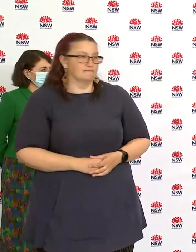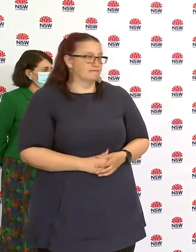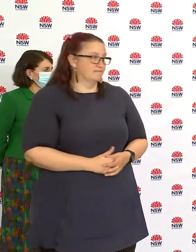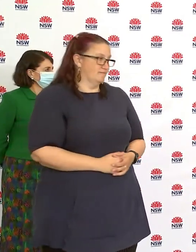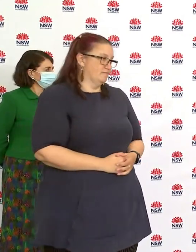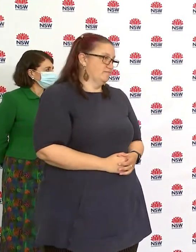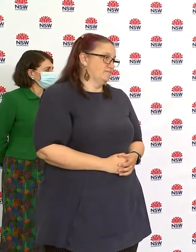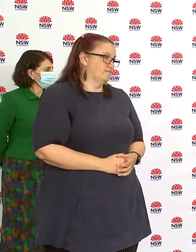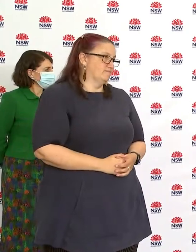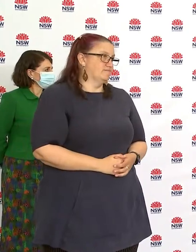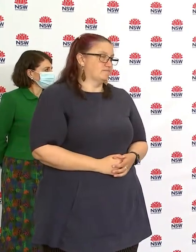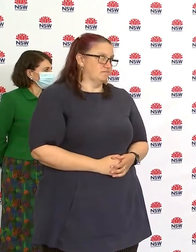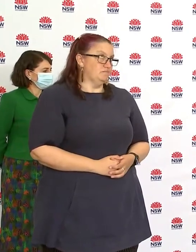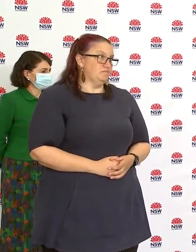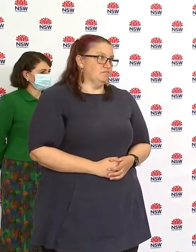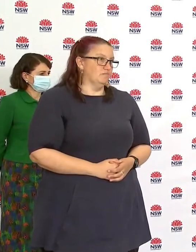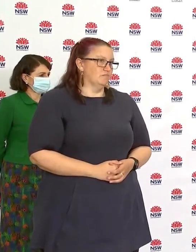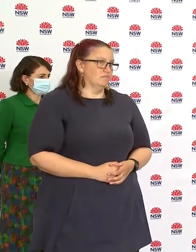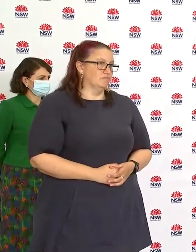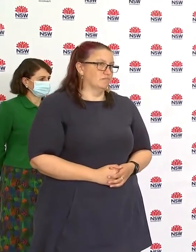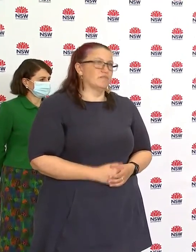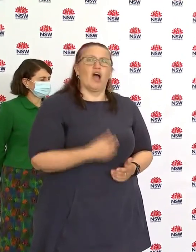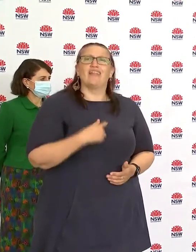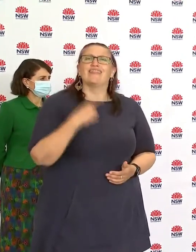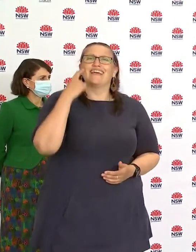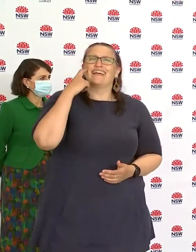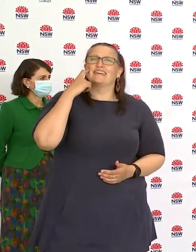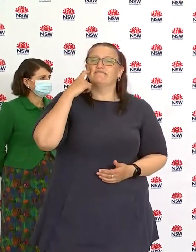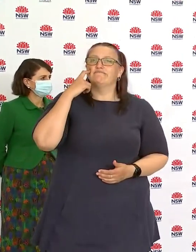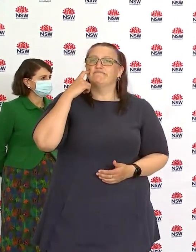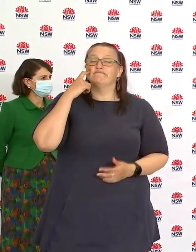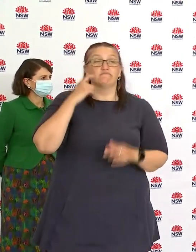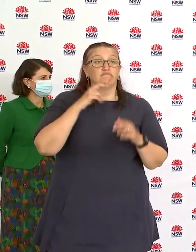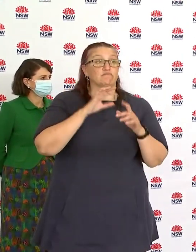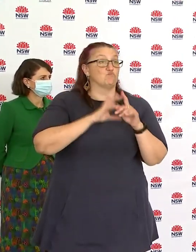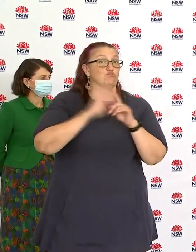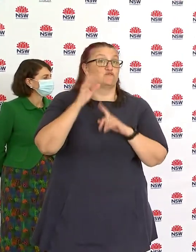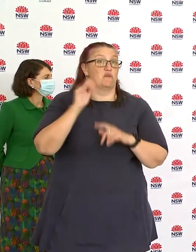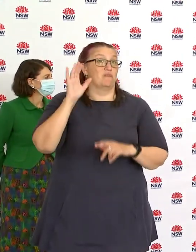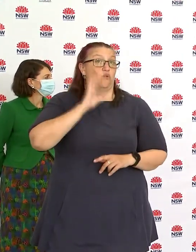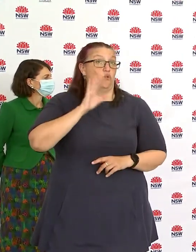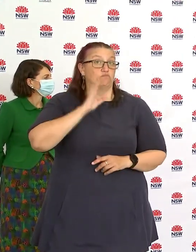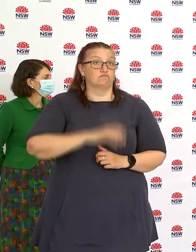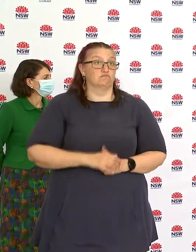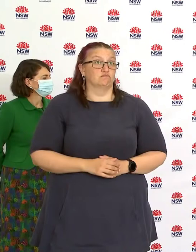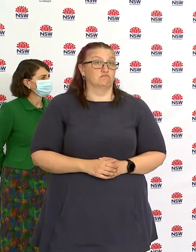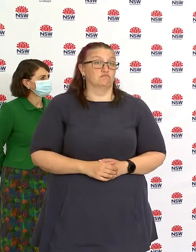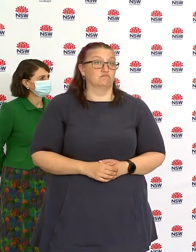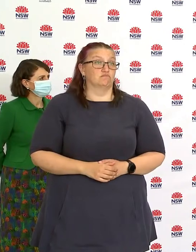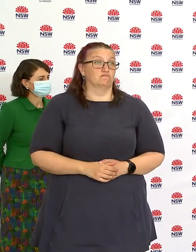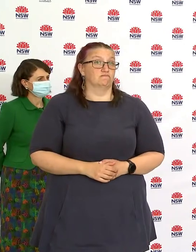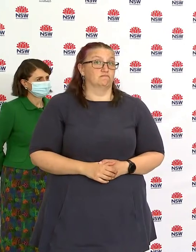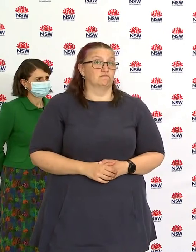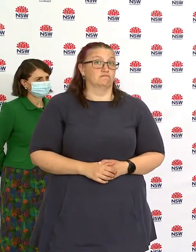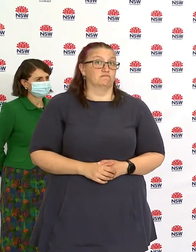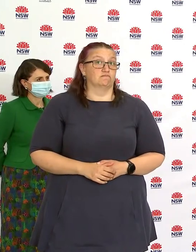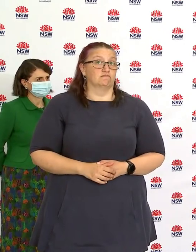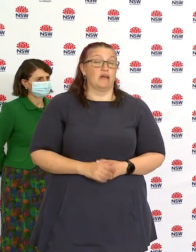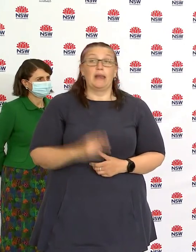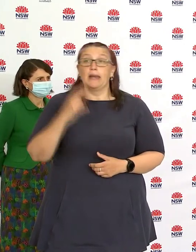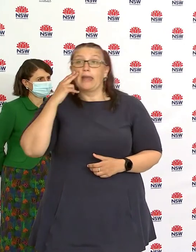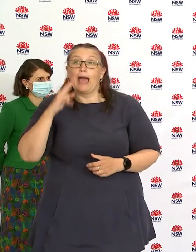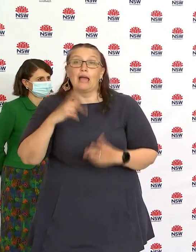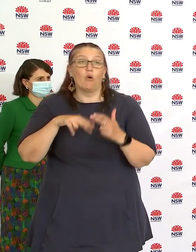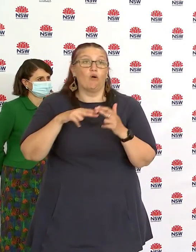know i want to get into marketing names um but ultimately it's the outcome that matters and we want extra support for